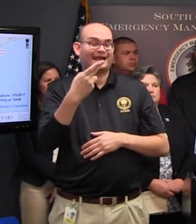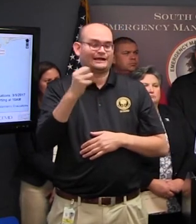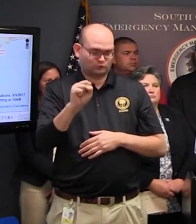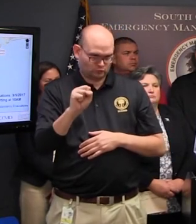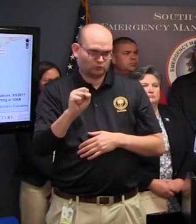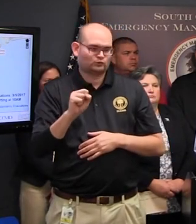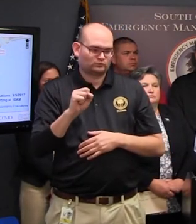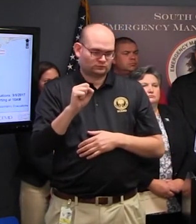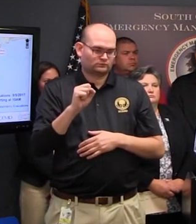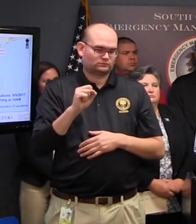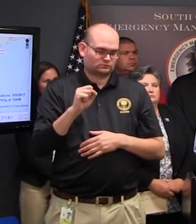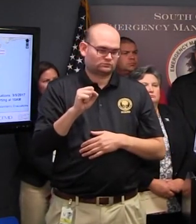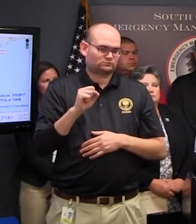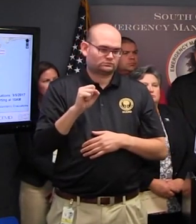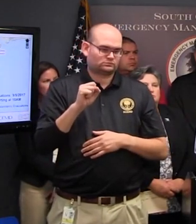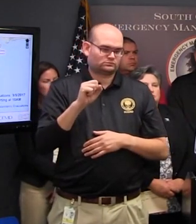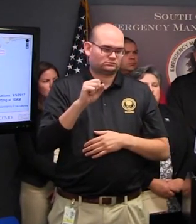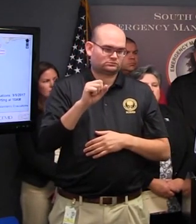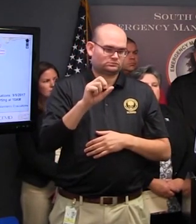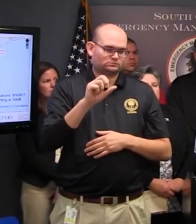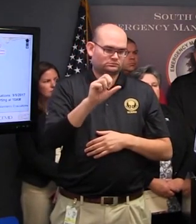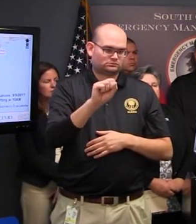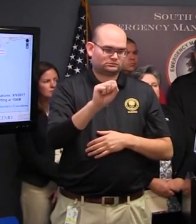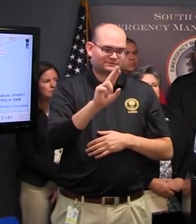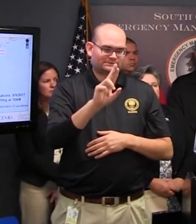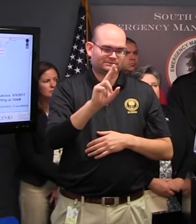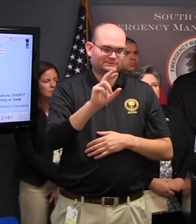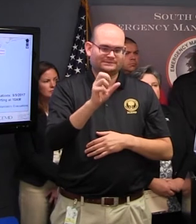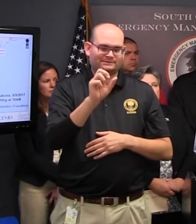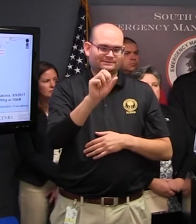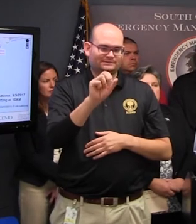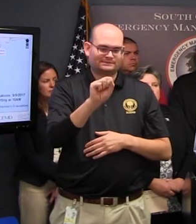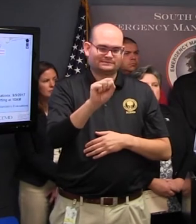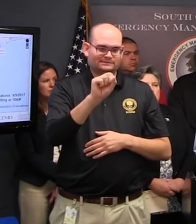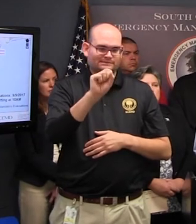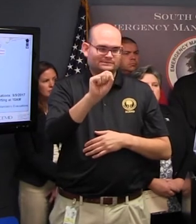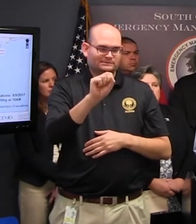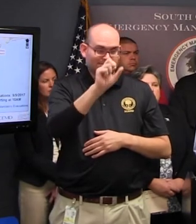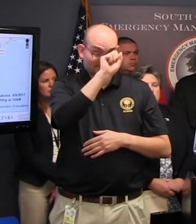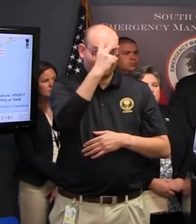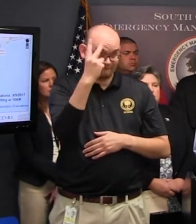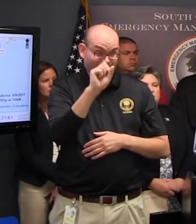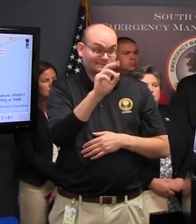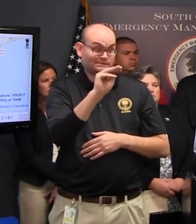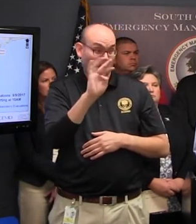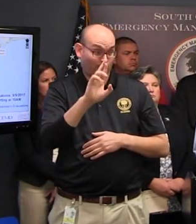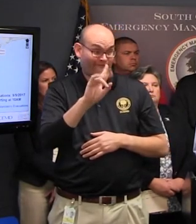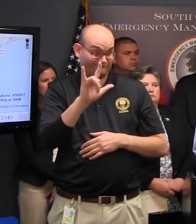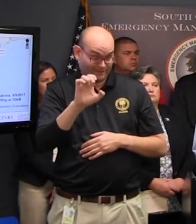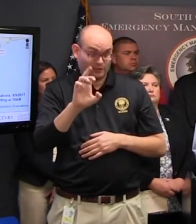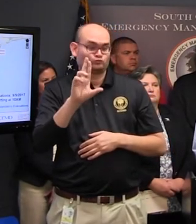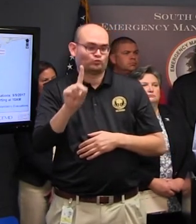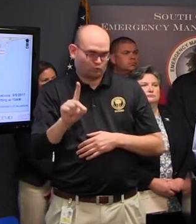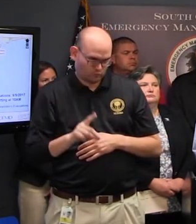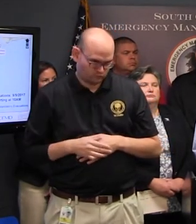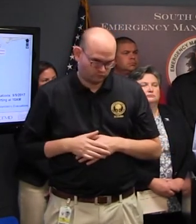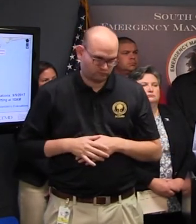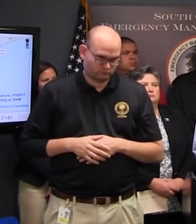Somerville takes us to Hampton County Hampton Elementary School has a shelter on standby